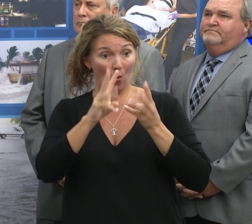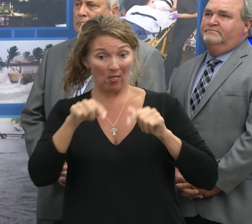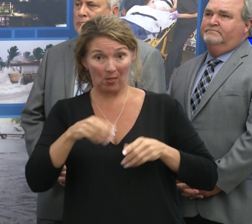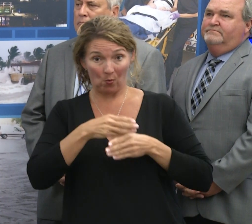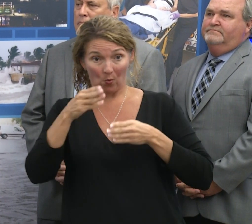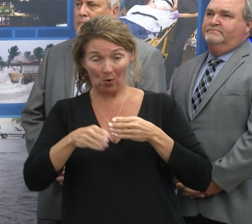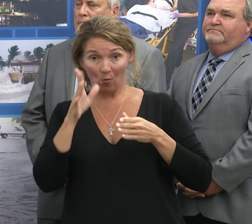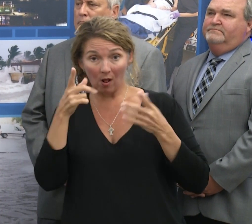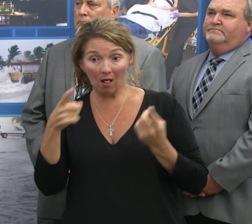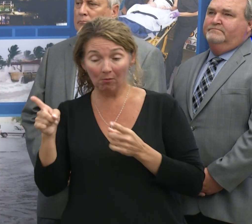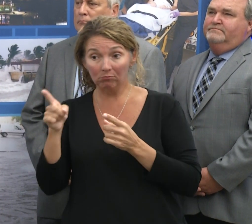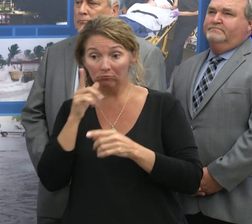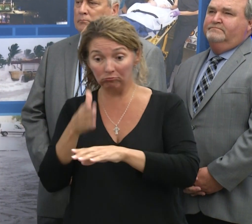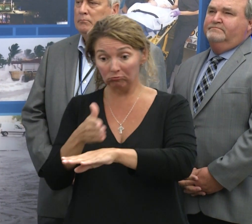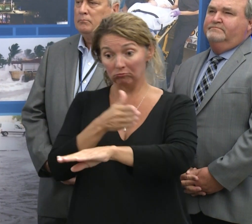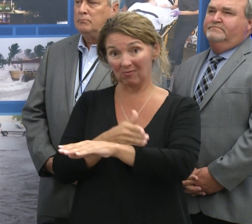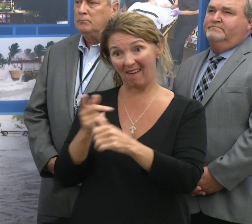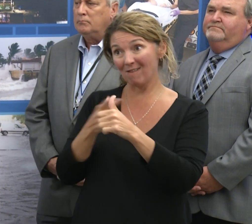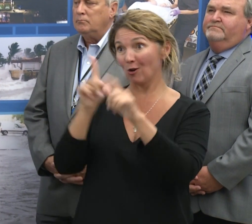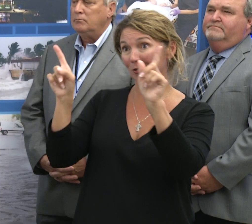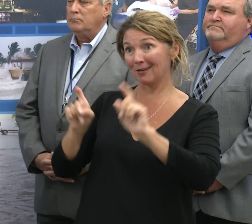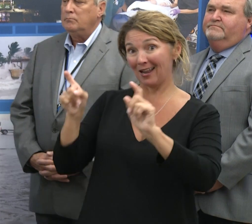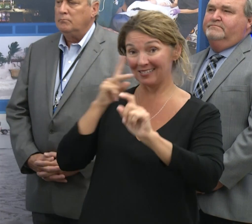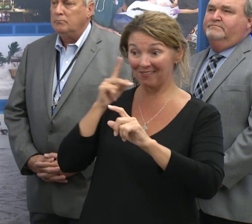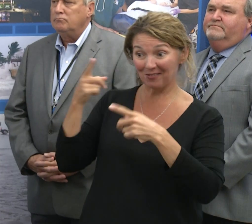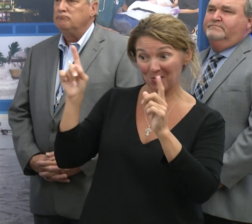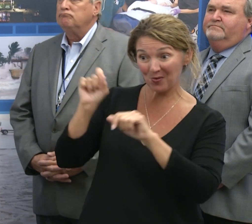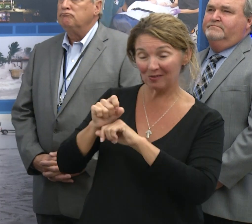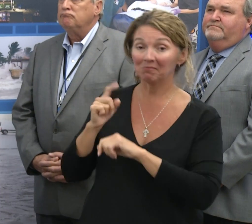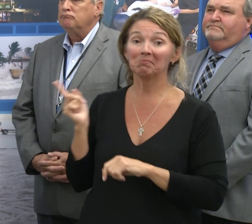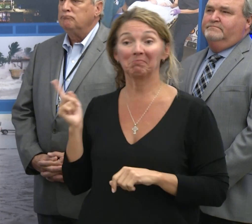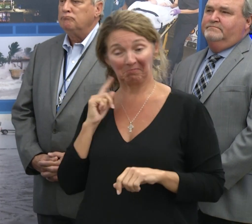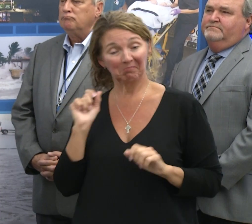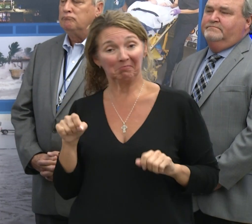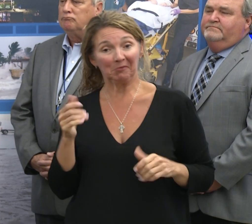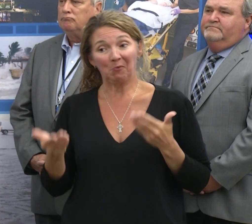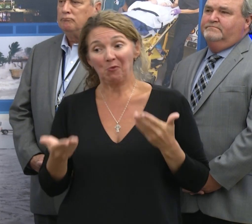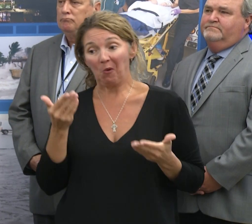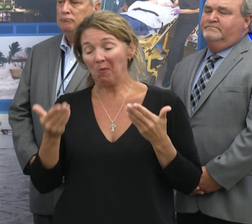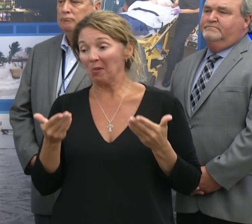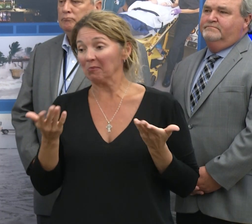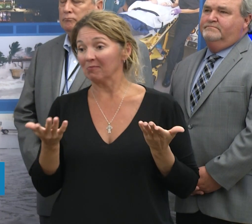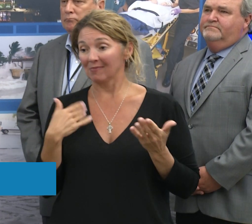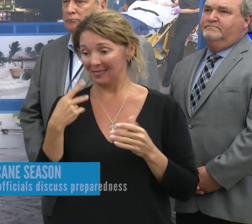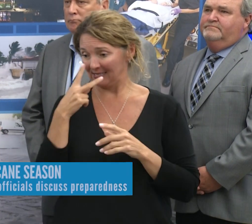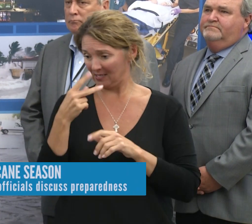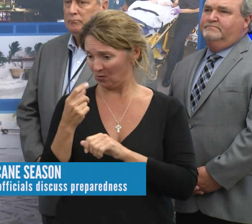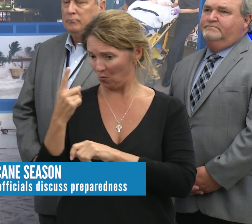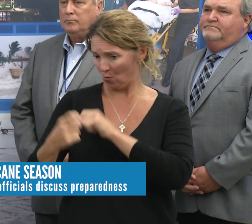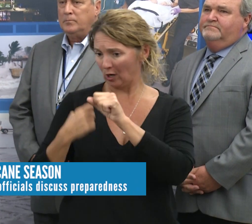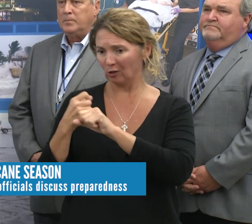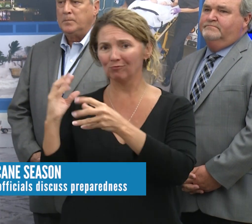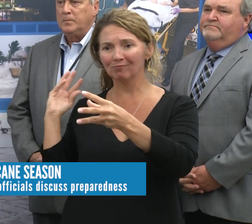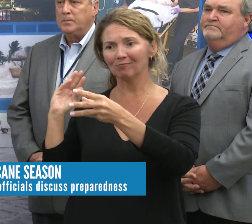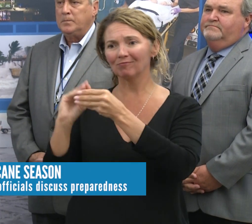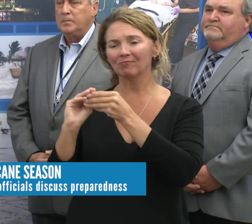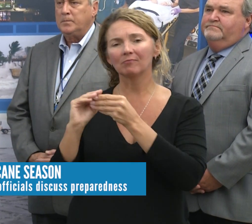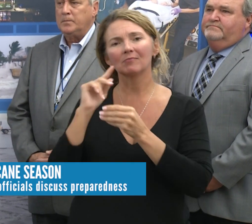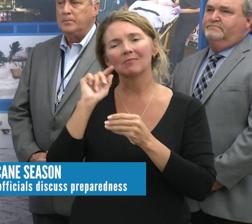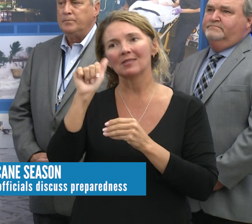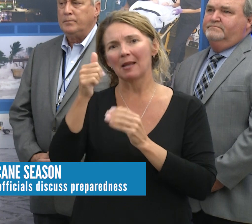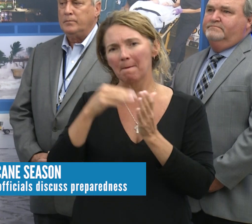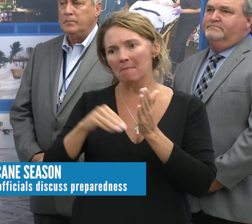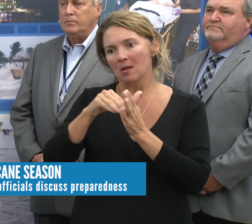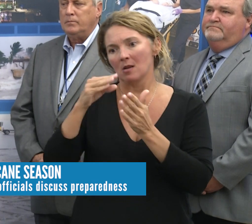this weekend put those improvements to the first day? They could. I think we've seen over the last year as a result of the tens of